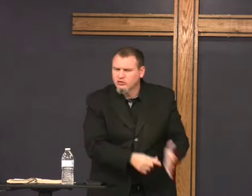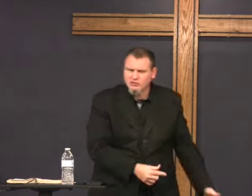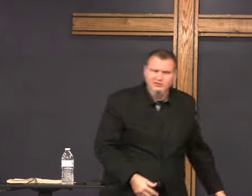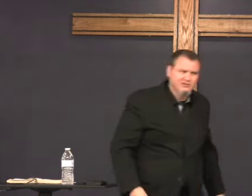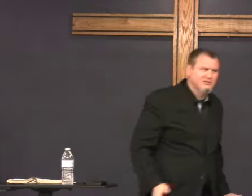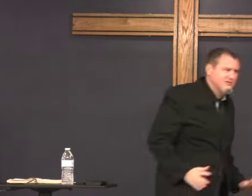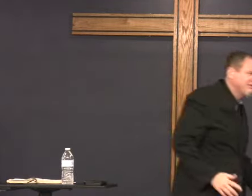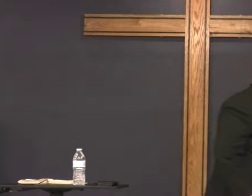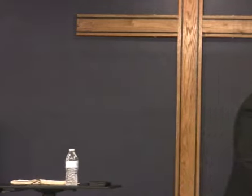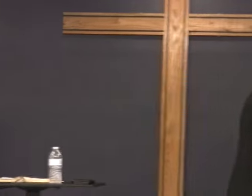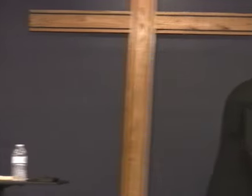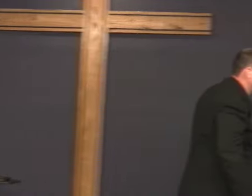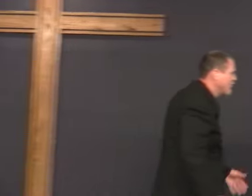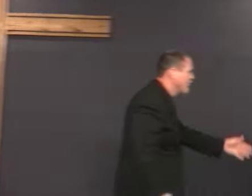what's the point of this verse